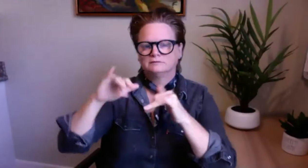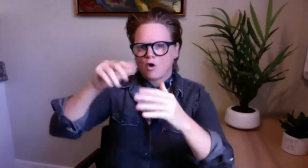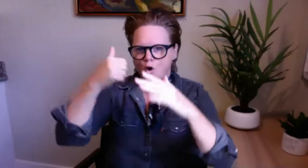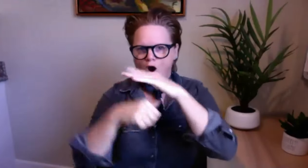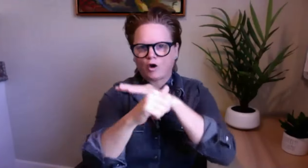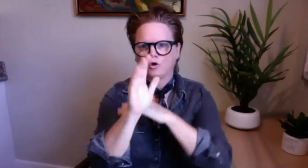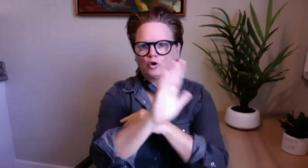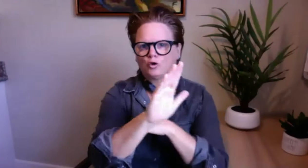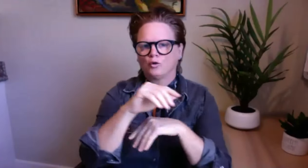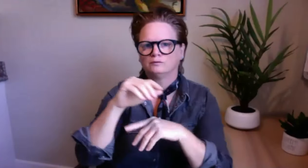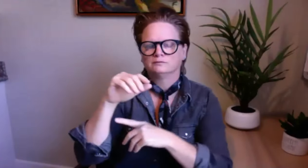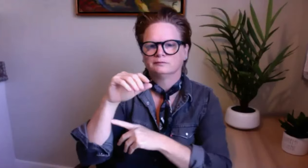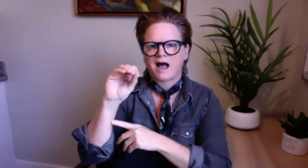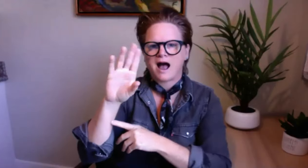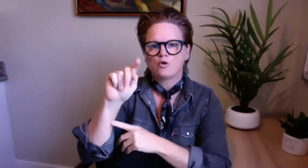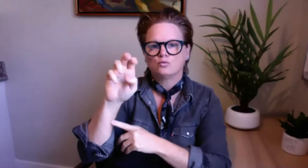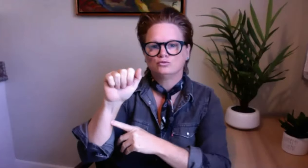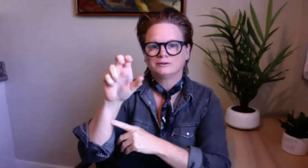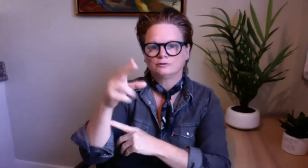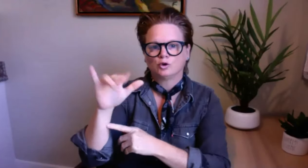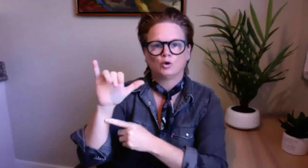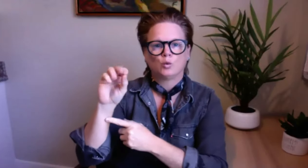so this and all of our past webinars